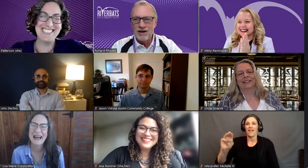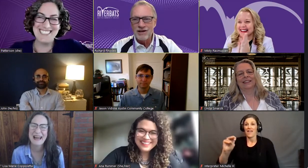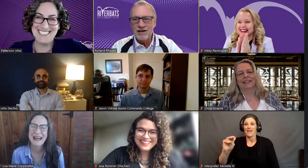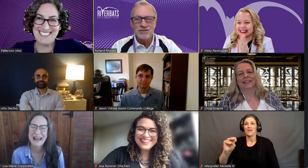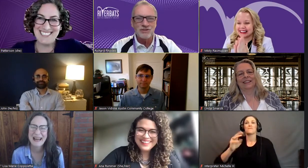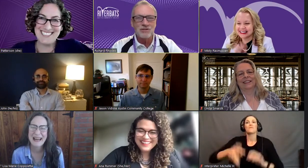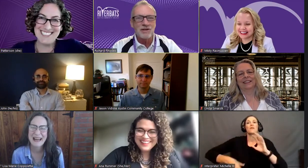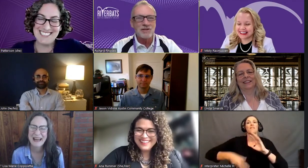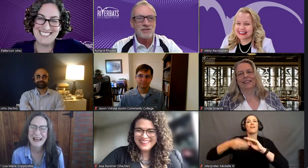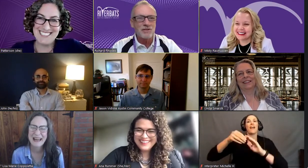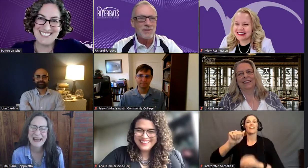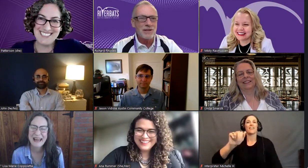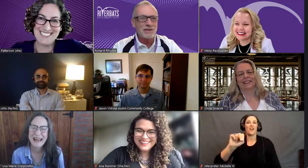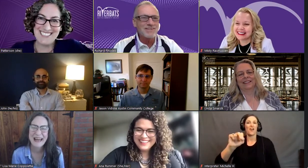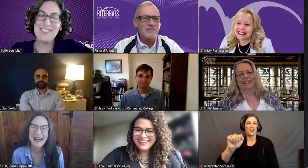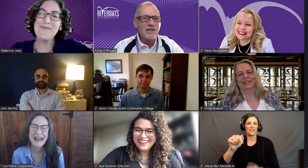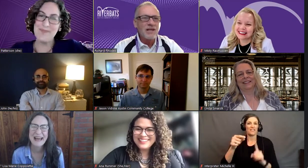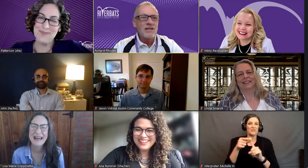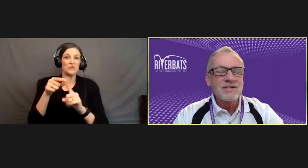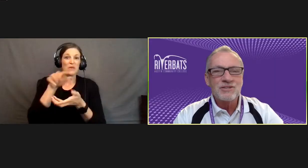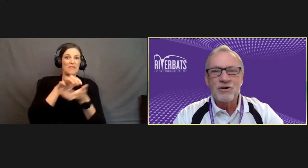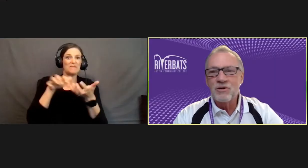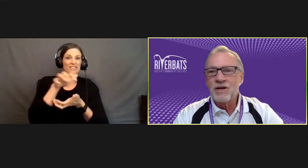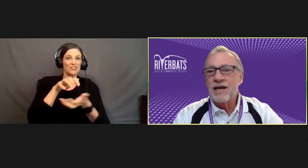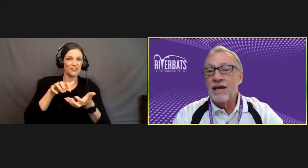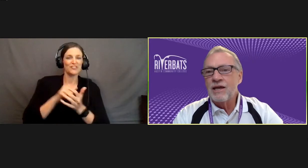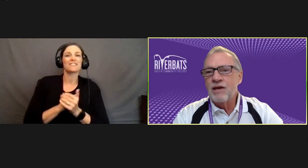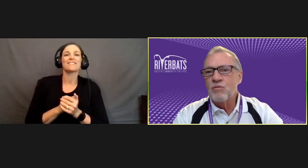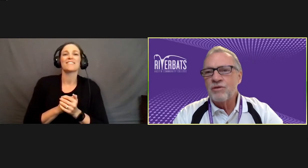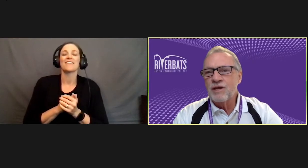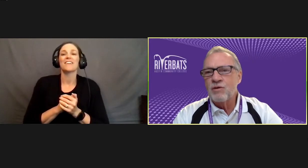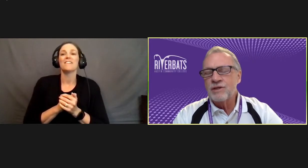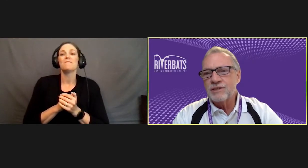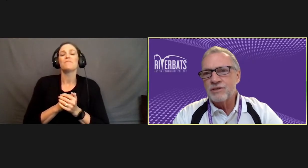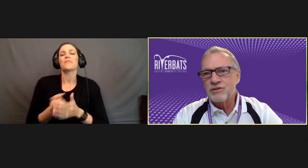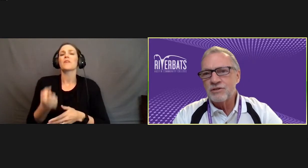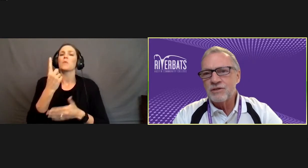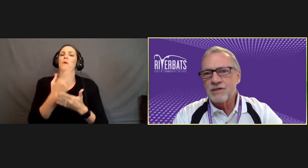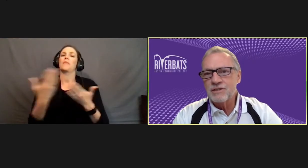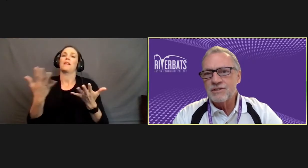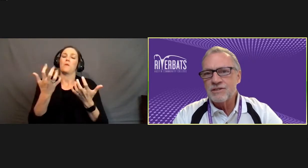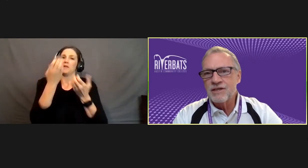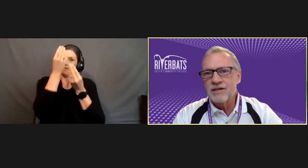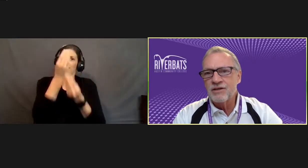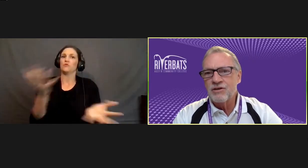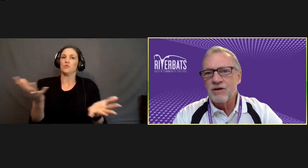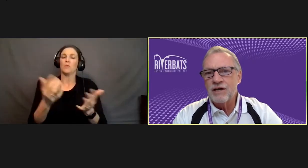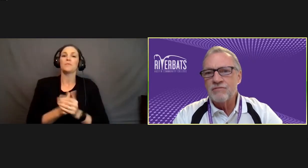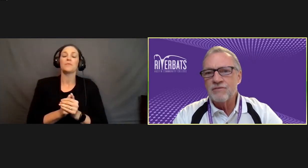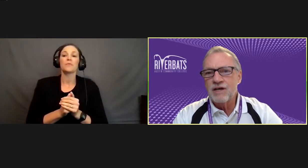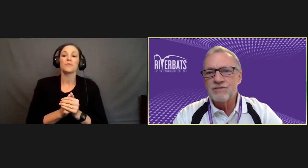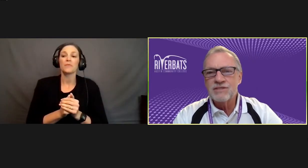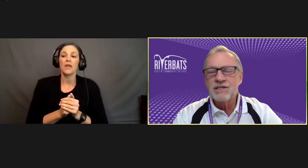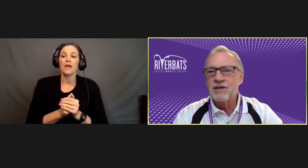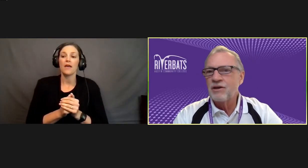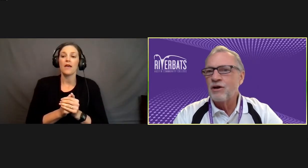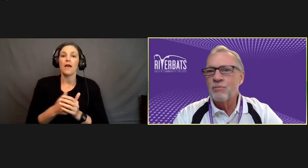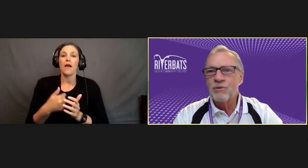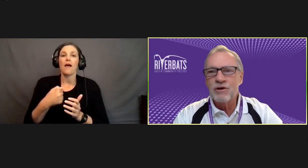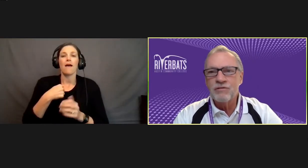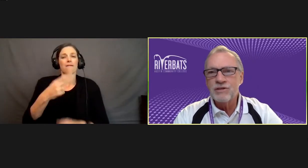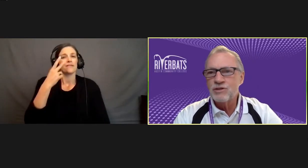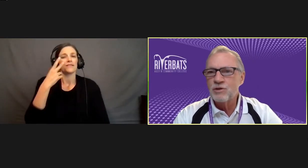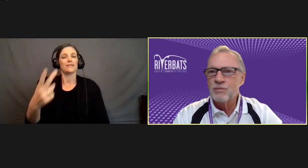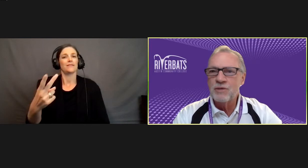added Anna to the to the mix. So, and one thing I want to tell you, too, is that, you know, I've, I've seen a